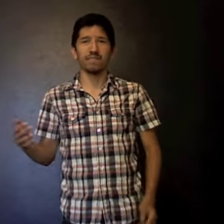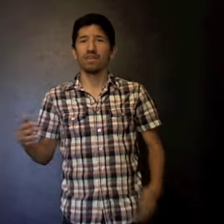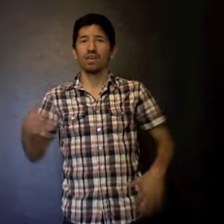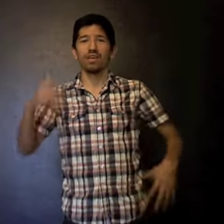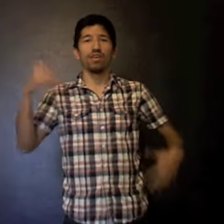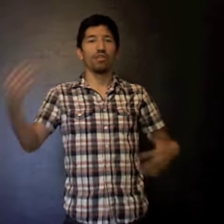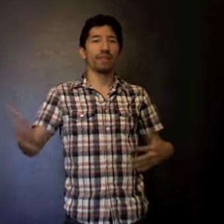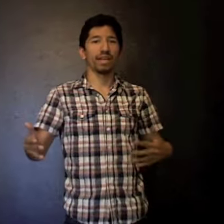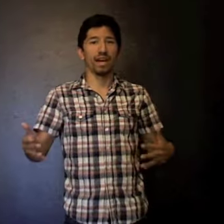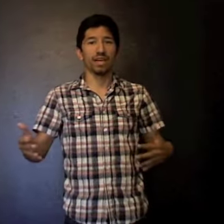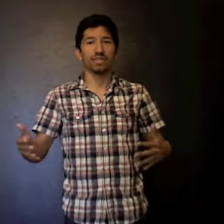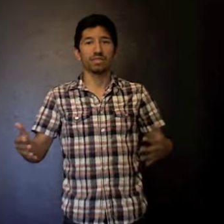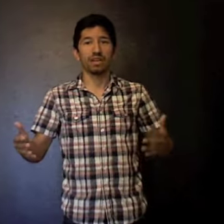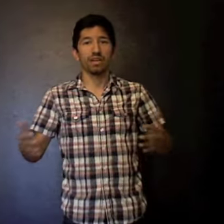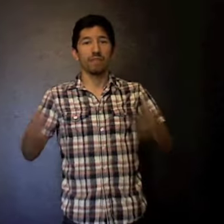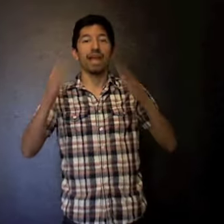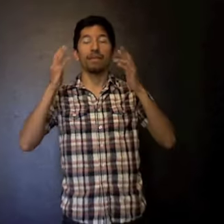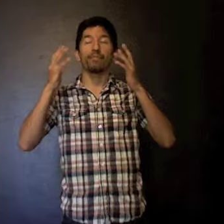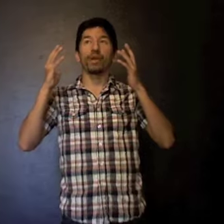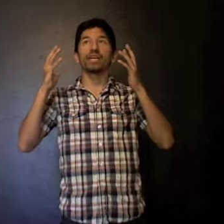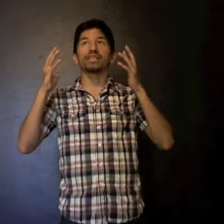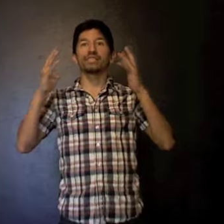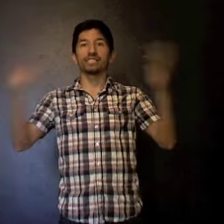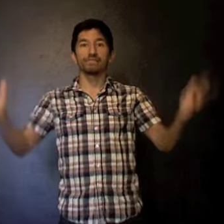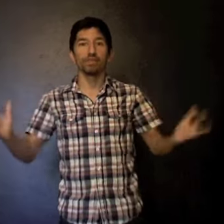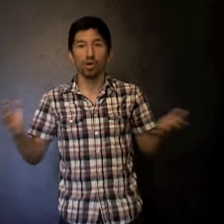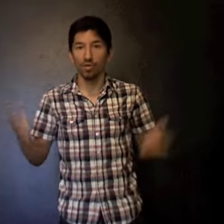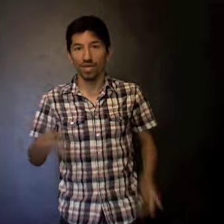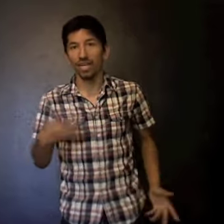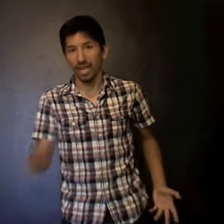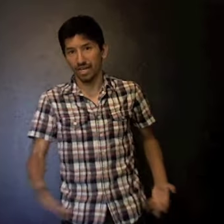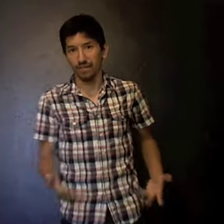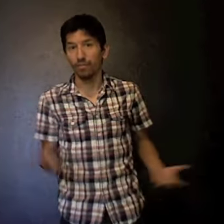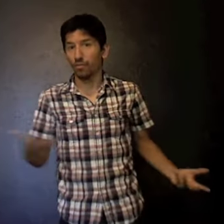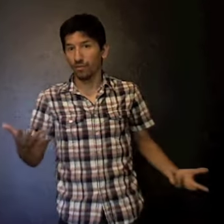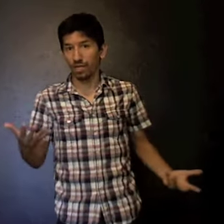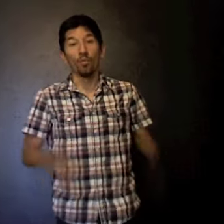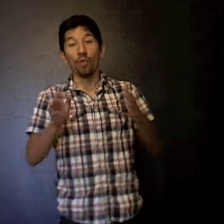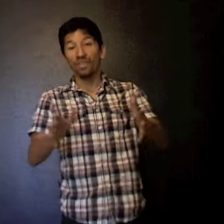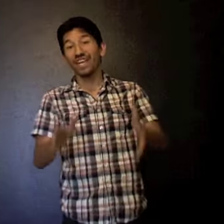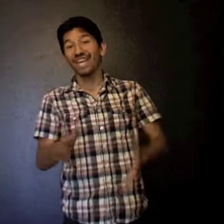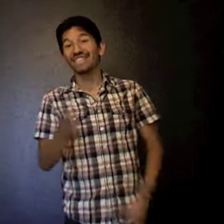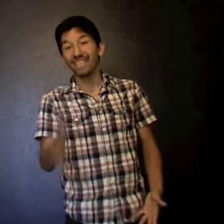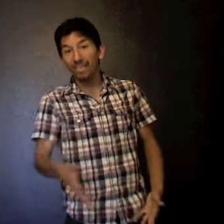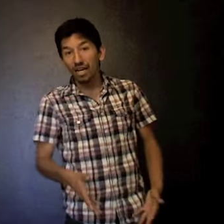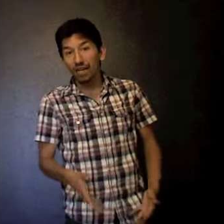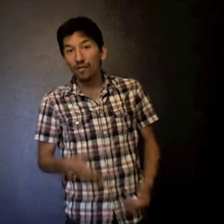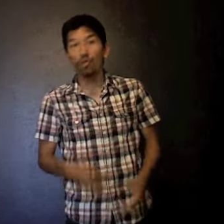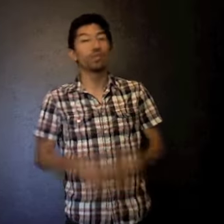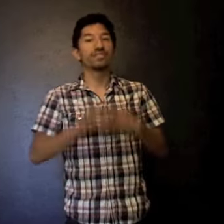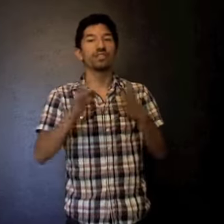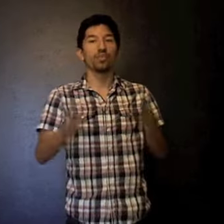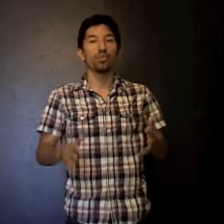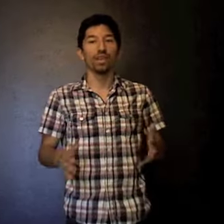oh my gosh, my brain is exploding kind of a movie. One thing I did love was The Queen.